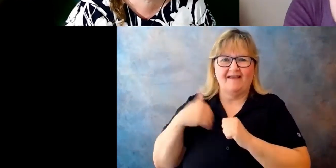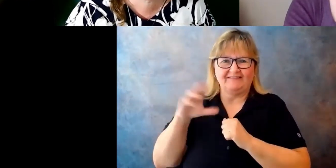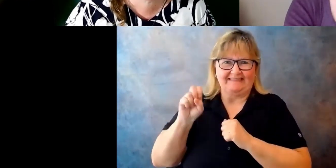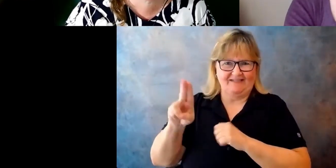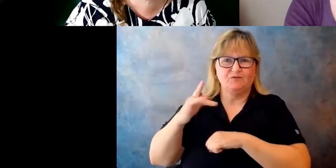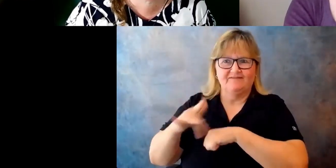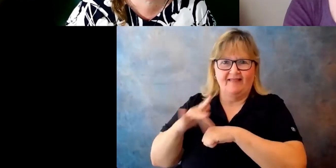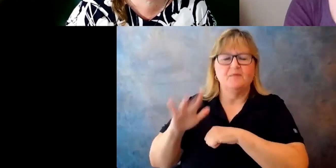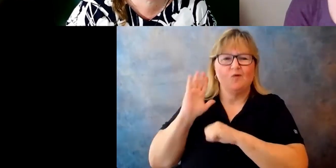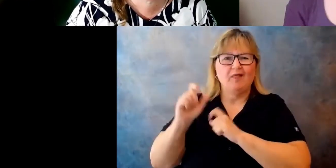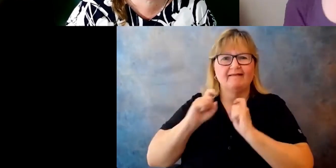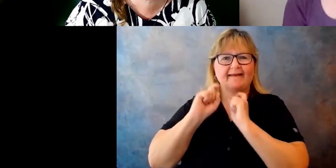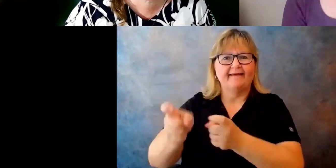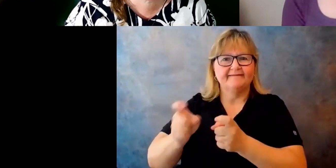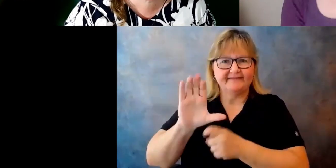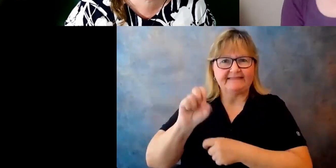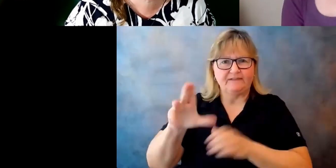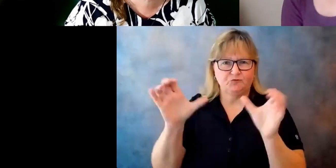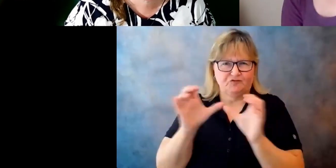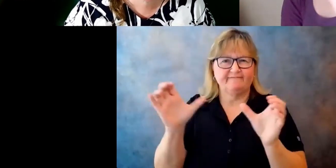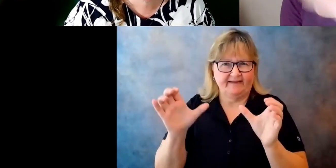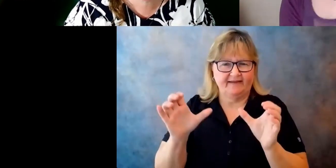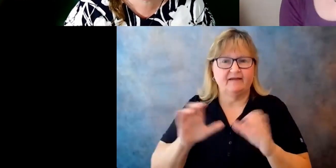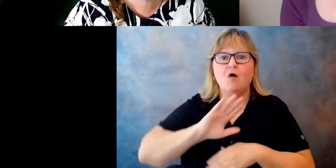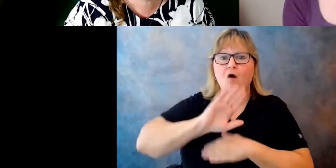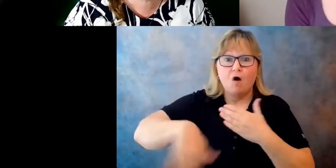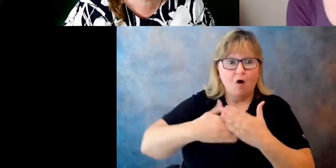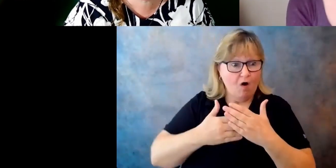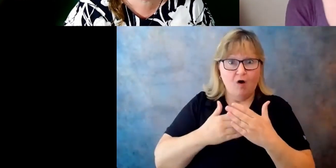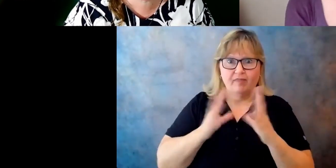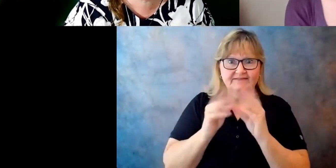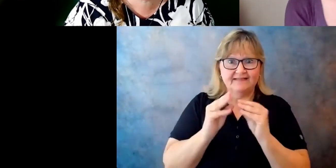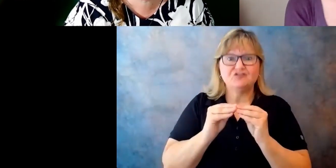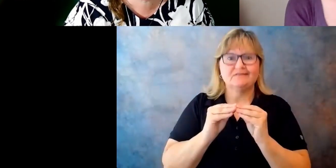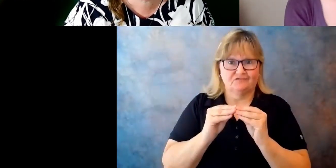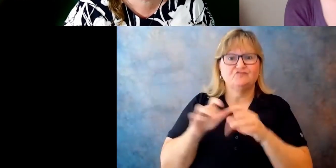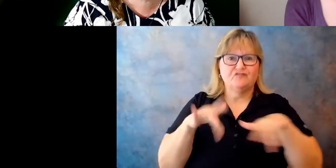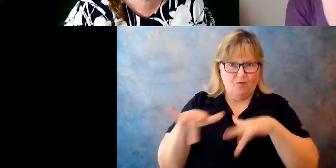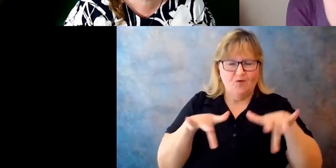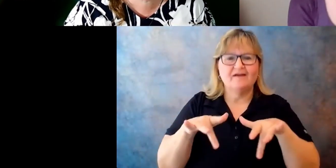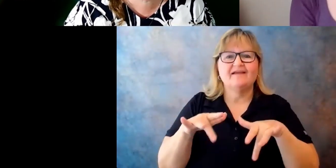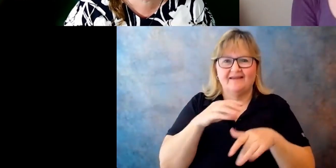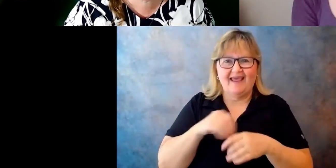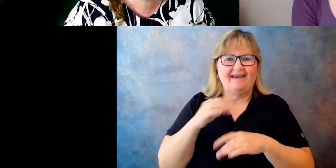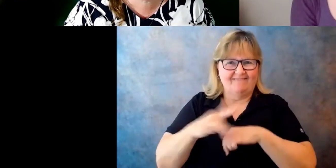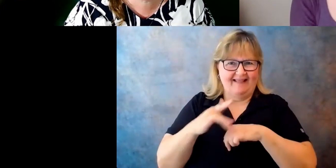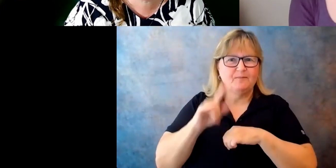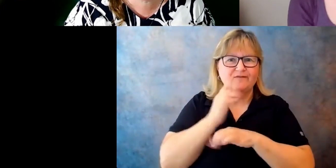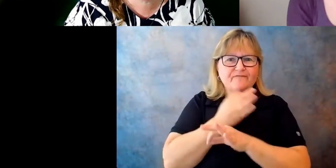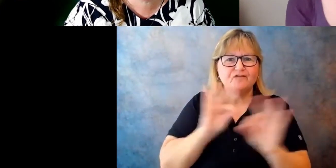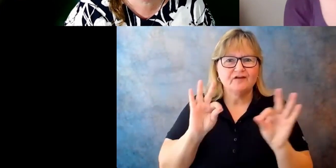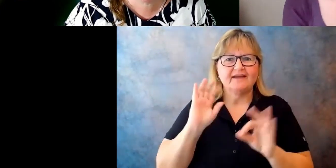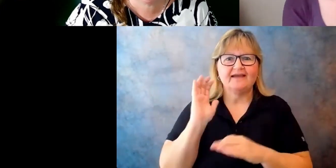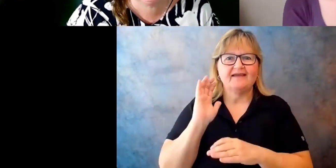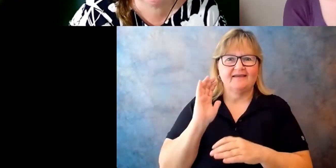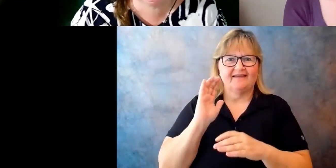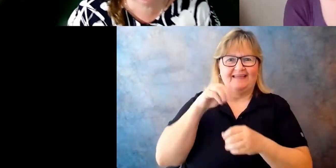certificate. All Ability Sessions are recorded and they're available for free on our YouTube page. You'll still be able to gain